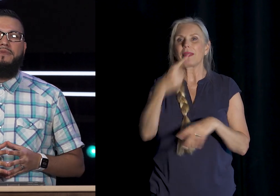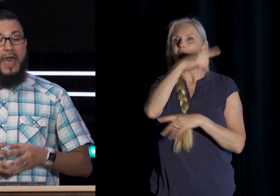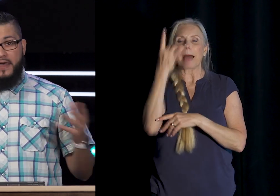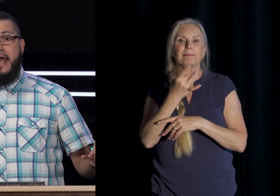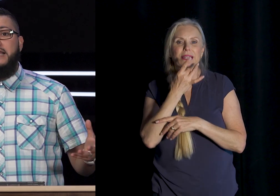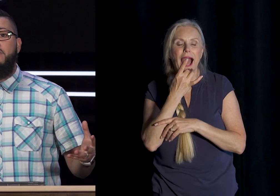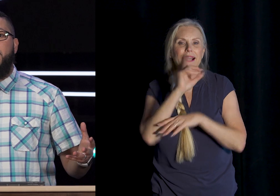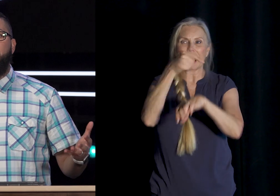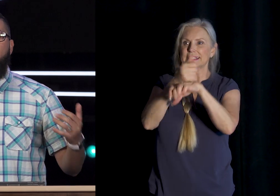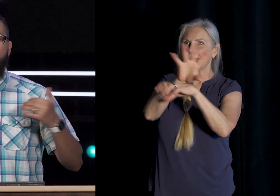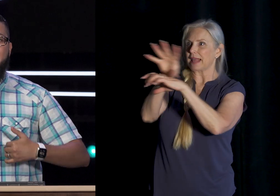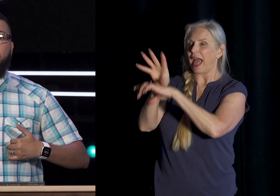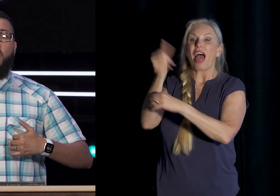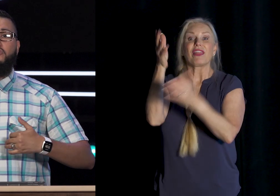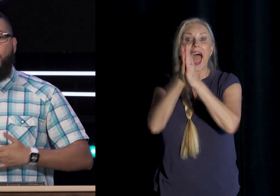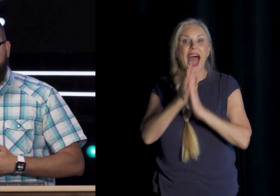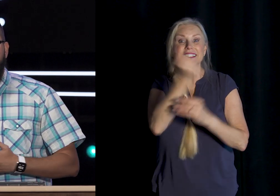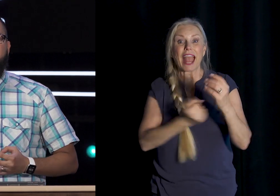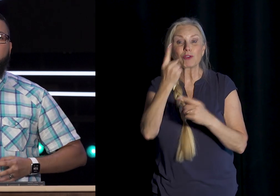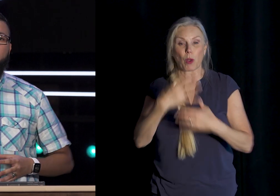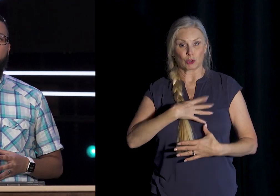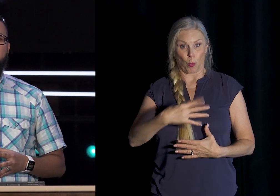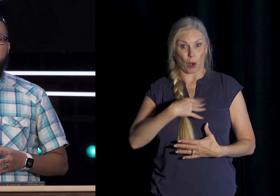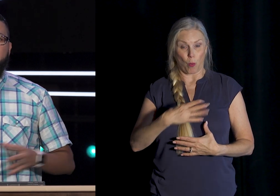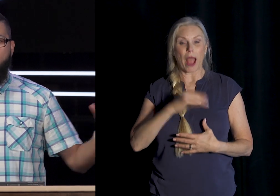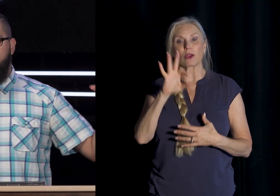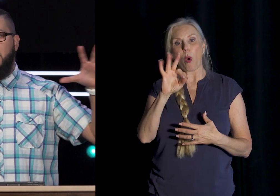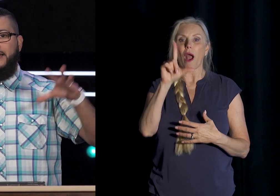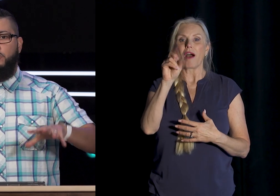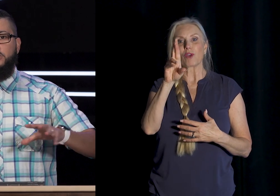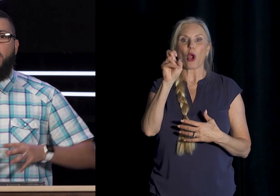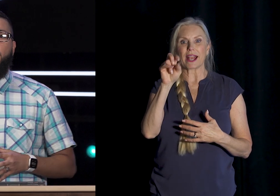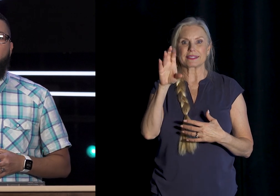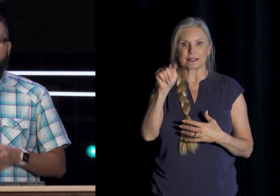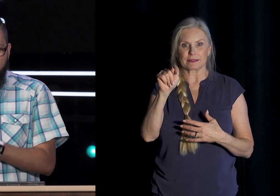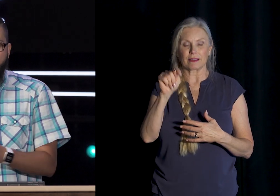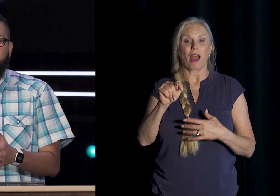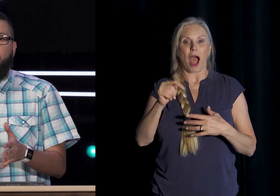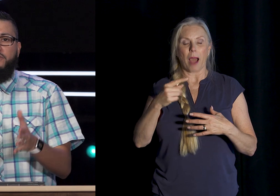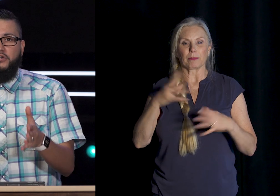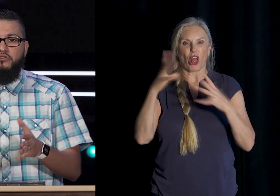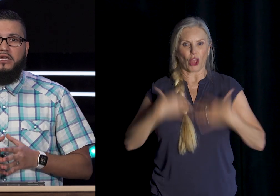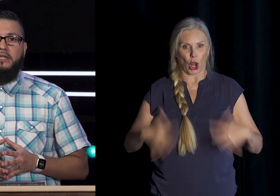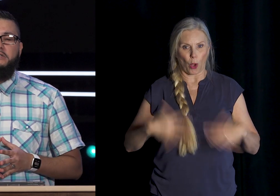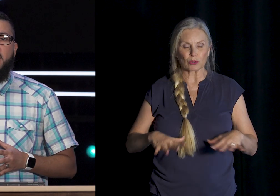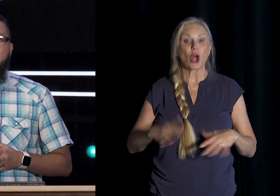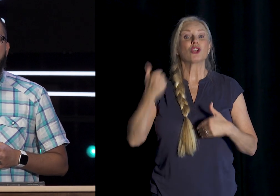And they Asked everybody To wear White clothes Or fluorescent Clothes So all The lights Were turned Off And we Walked in With our Two kids And